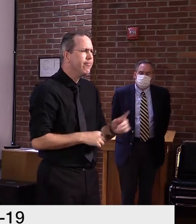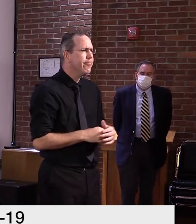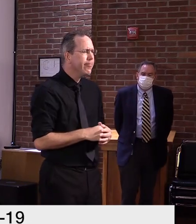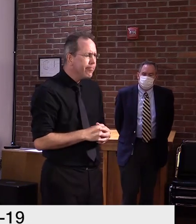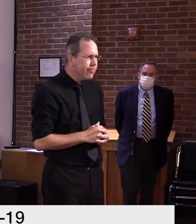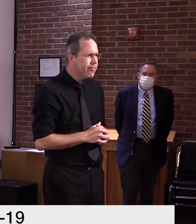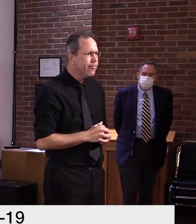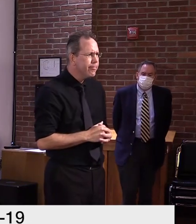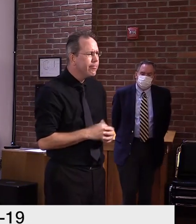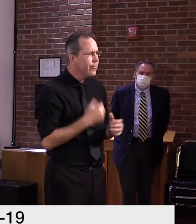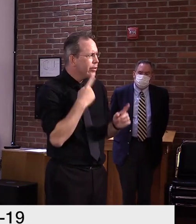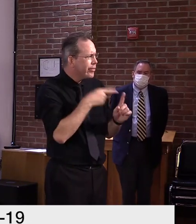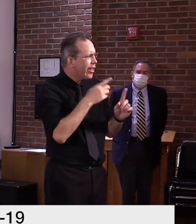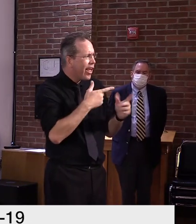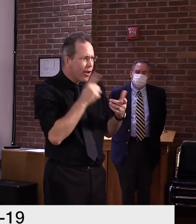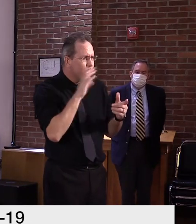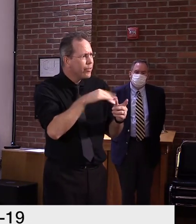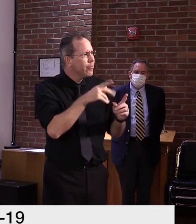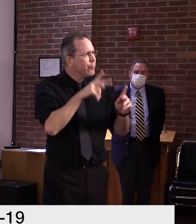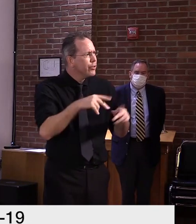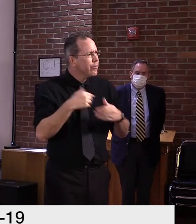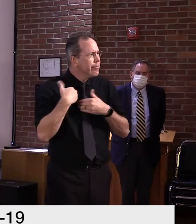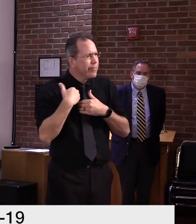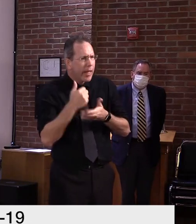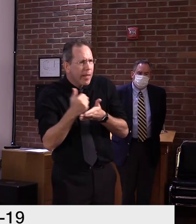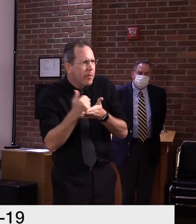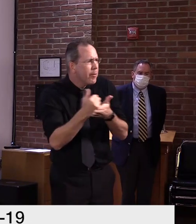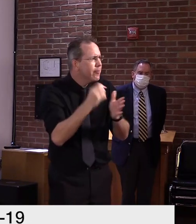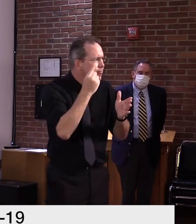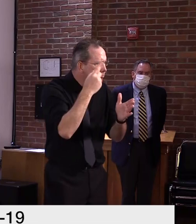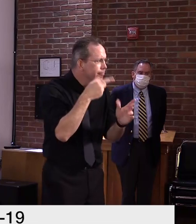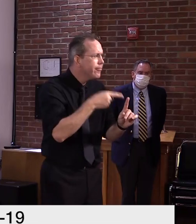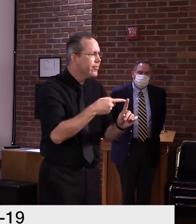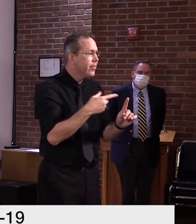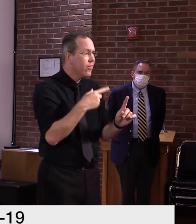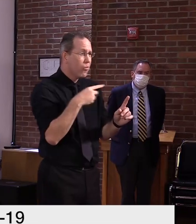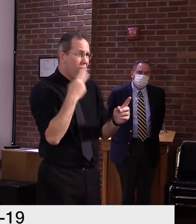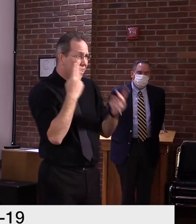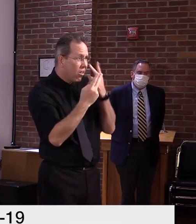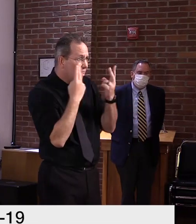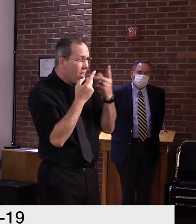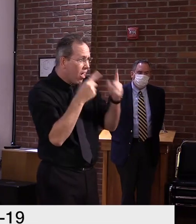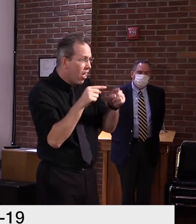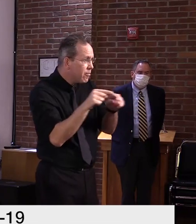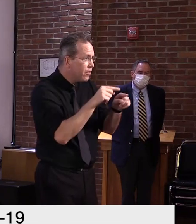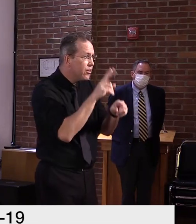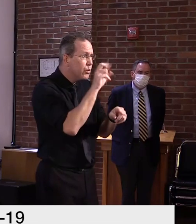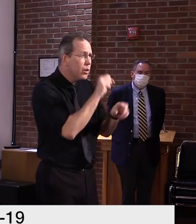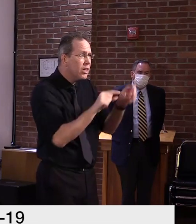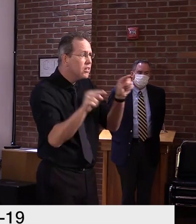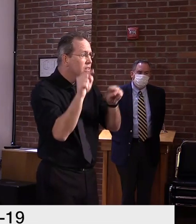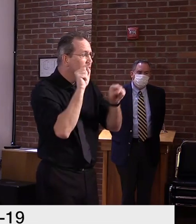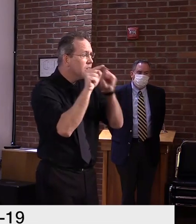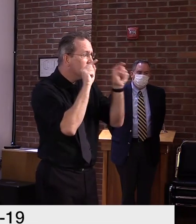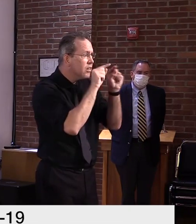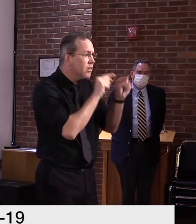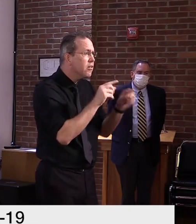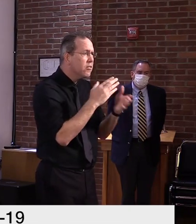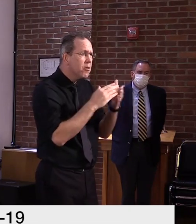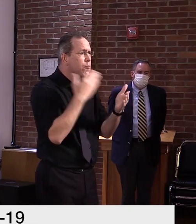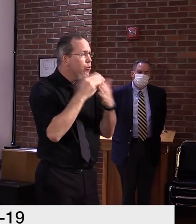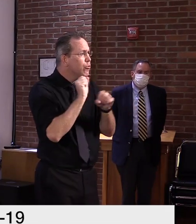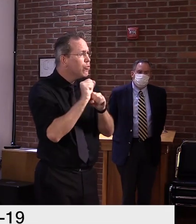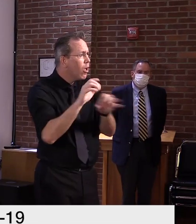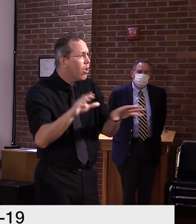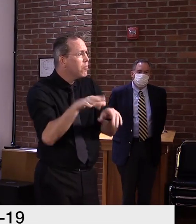I mean, you can see what's happened with the national guard through this pandemic. Um, all the good, uh, work that they've done and continue to